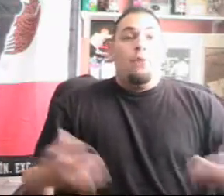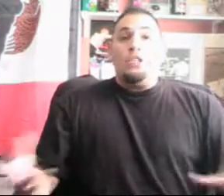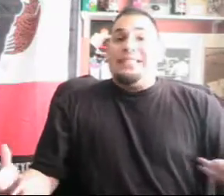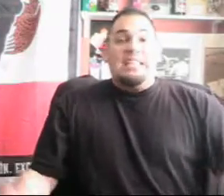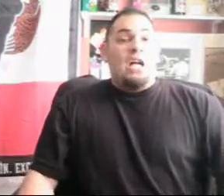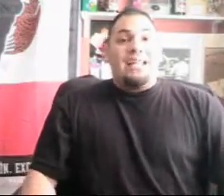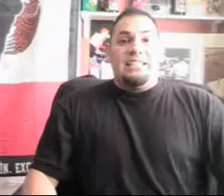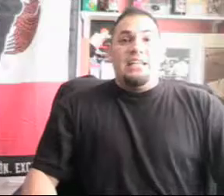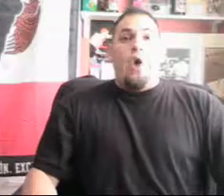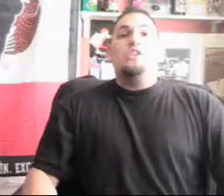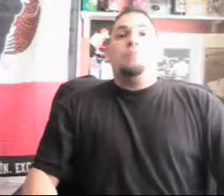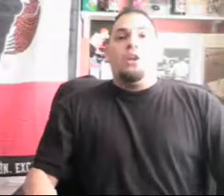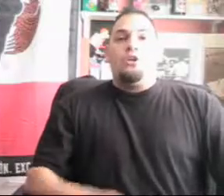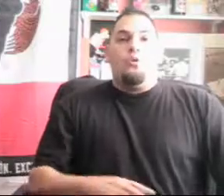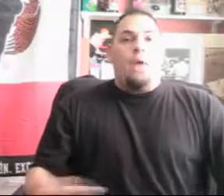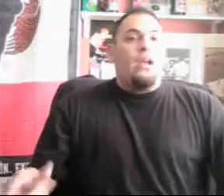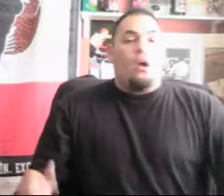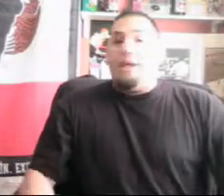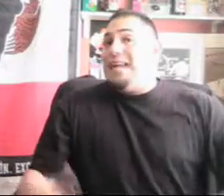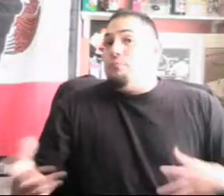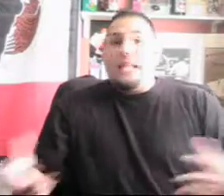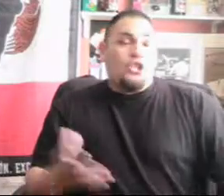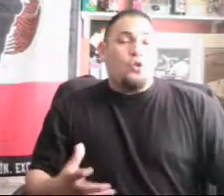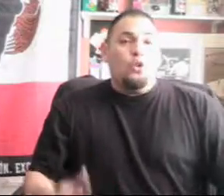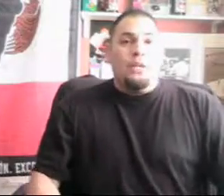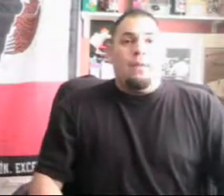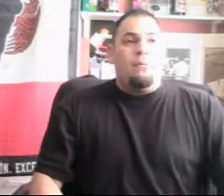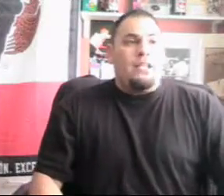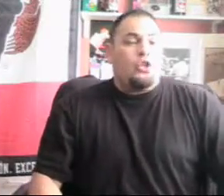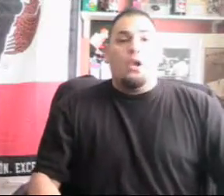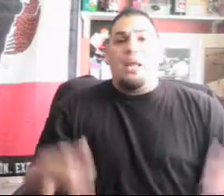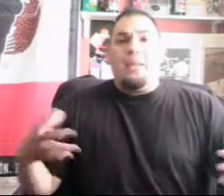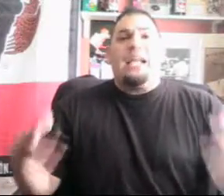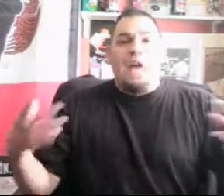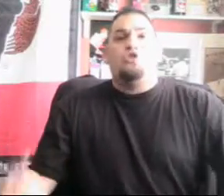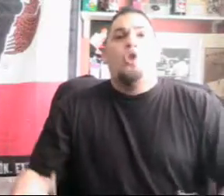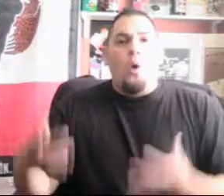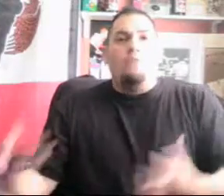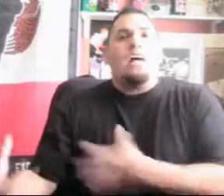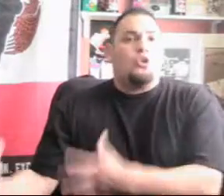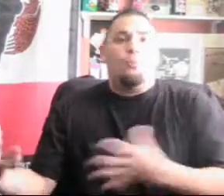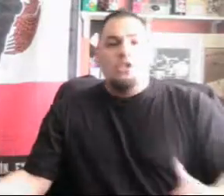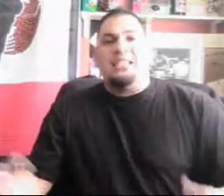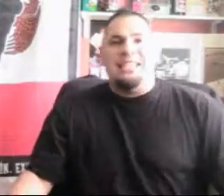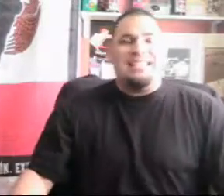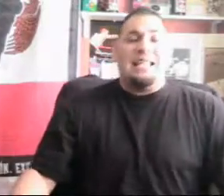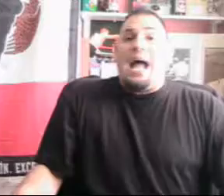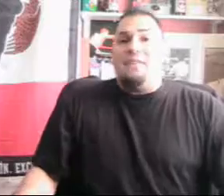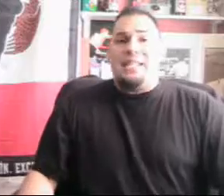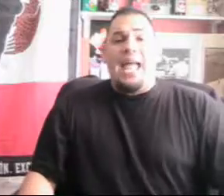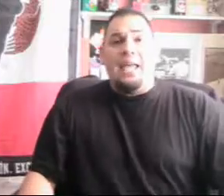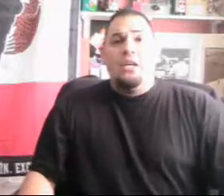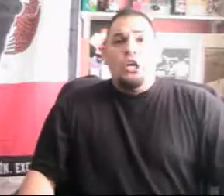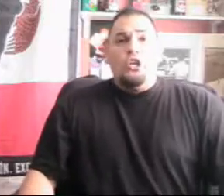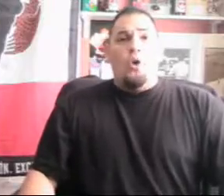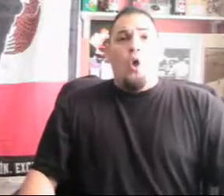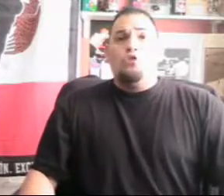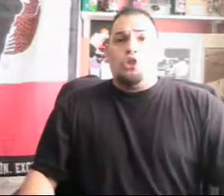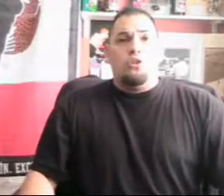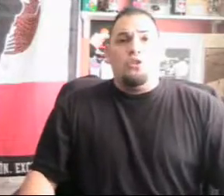Bernstein has actually always been under the radar, not in Mexico, really. In Mexico, a lot of Mexicanos know of Nacho Bernstein. This is a guy that's had, you know, almost close